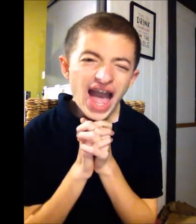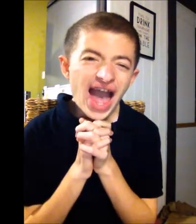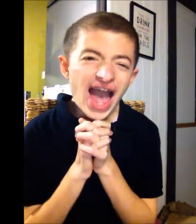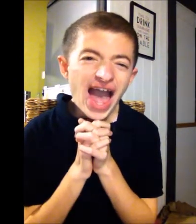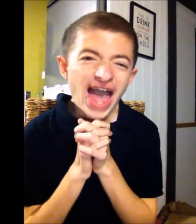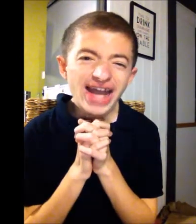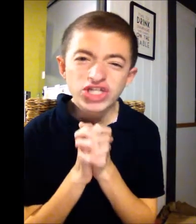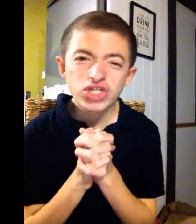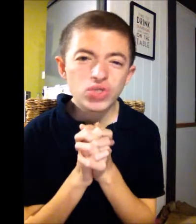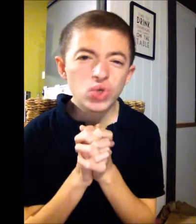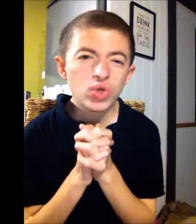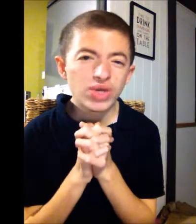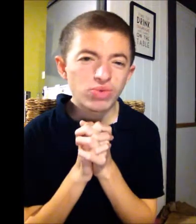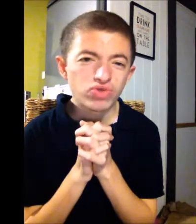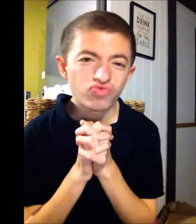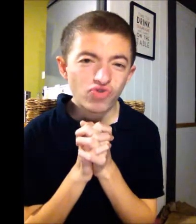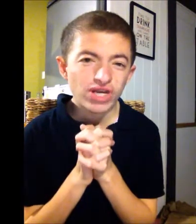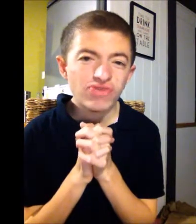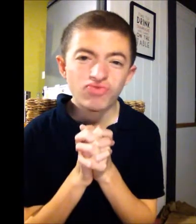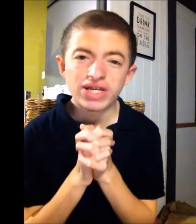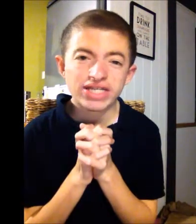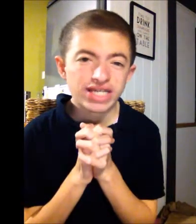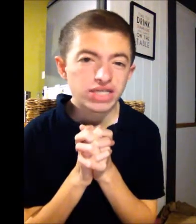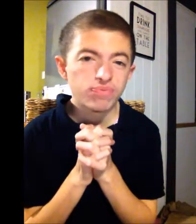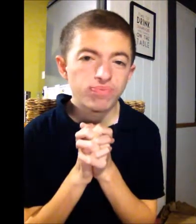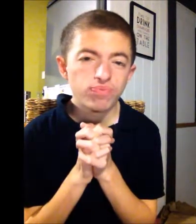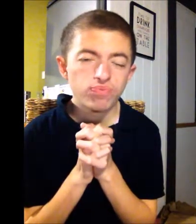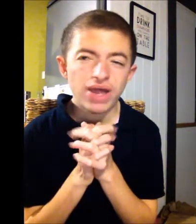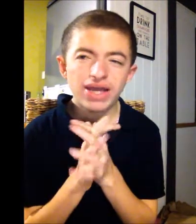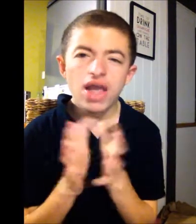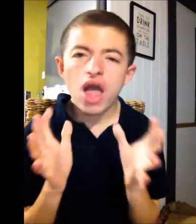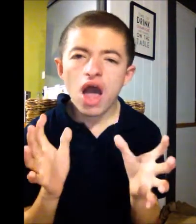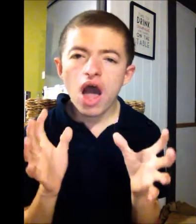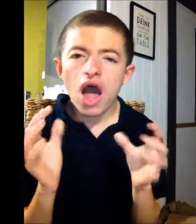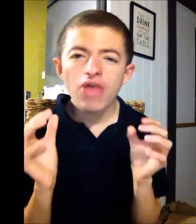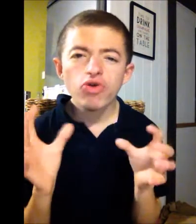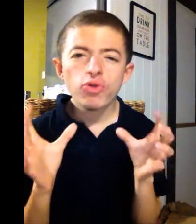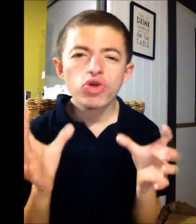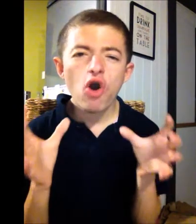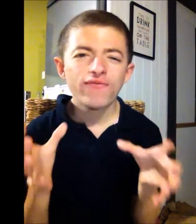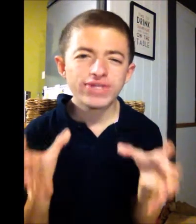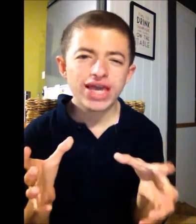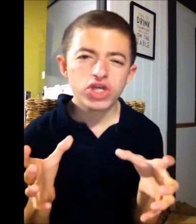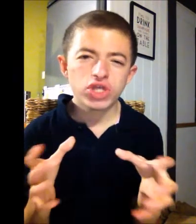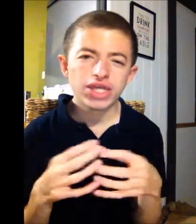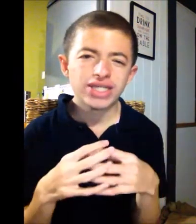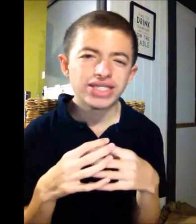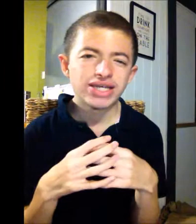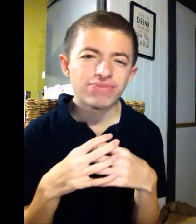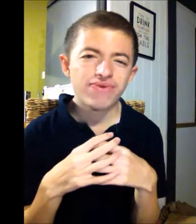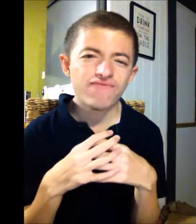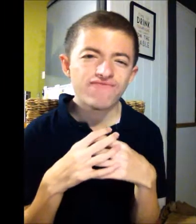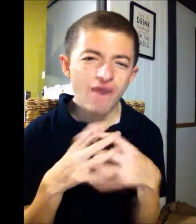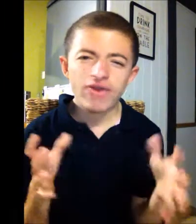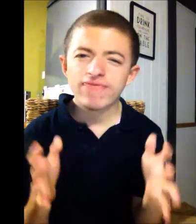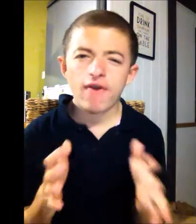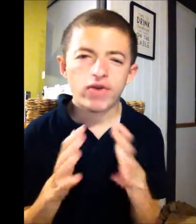And I just thought it was really, really dis- Like, I thought the conversation seemed very, very